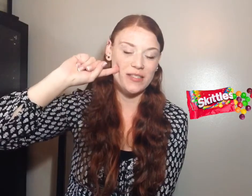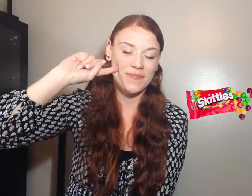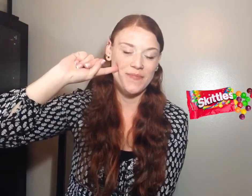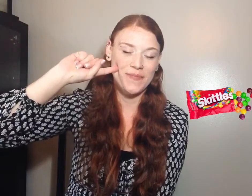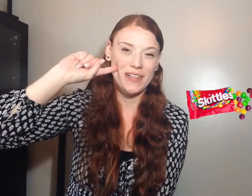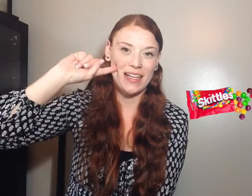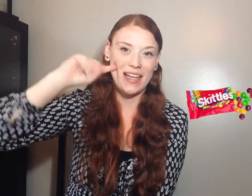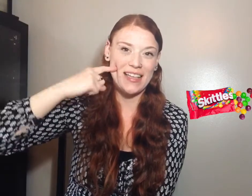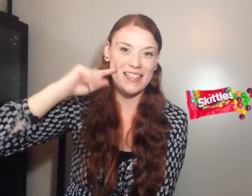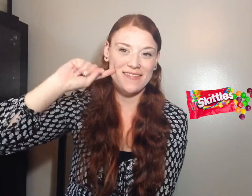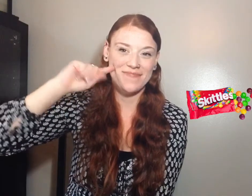Candy.